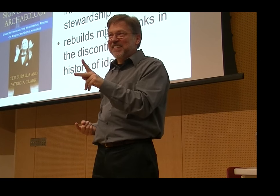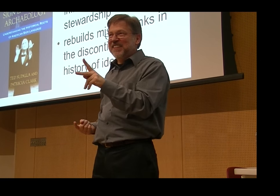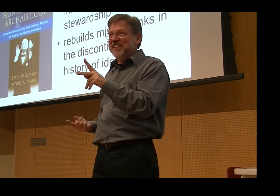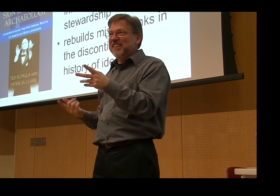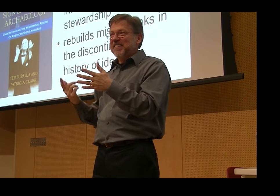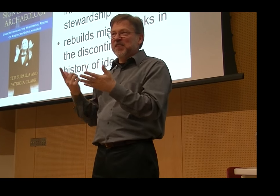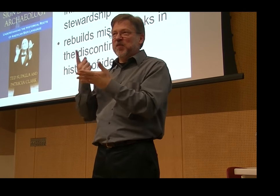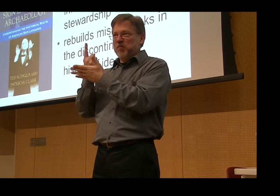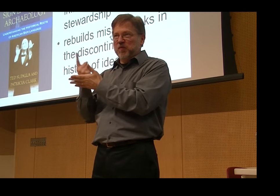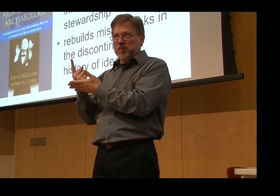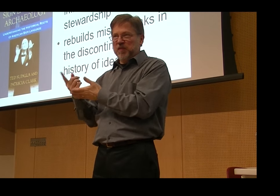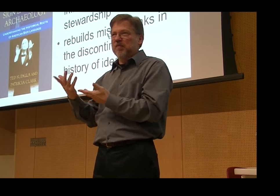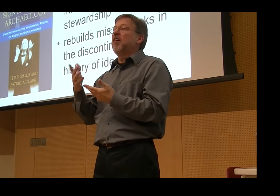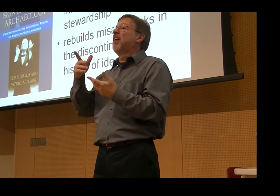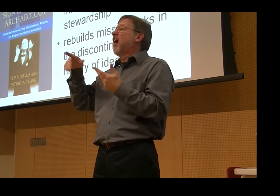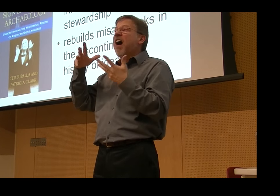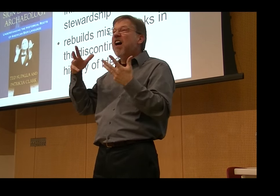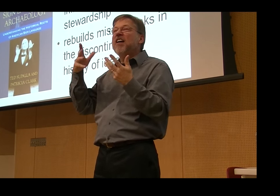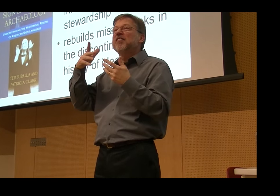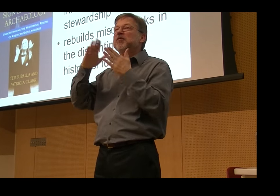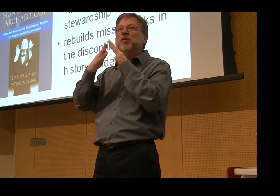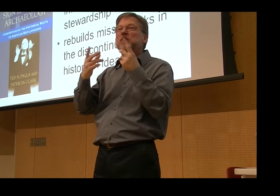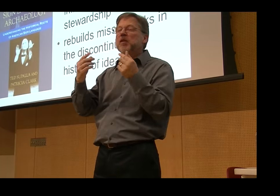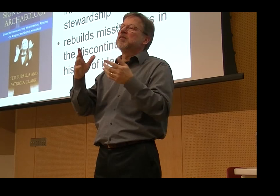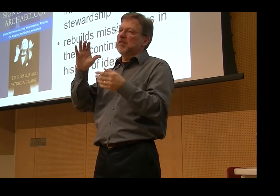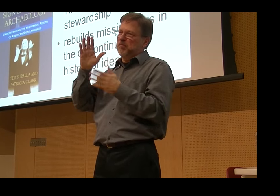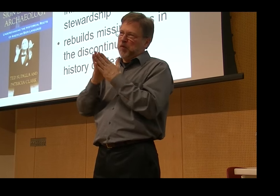Each chapter could cover a week in a course of study.